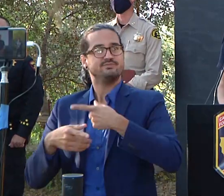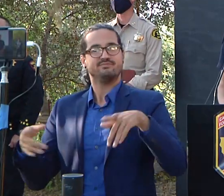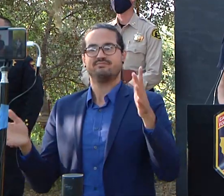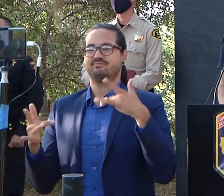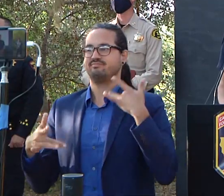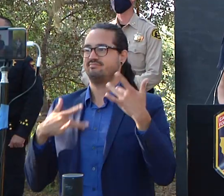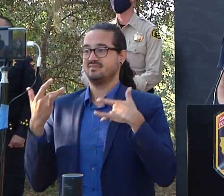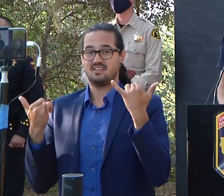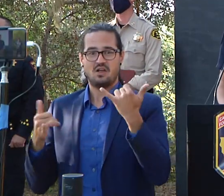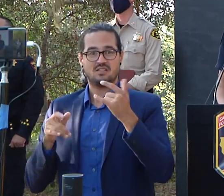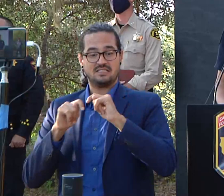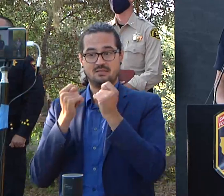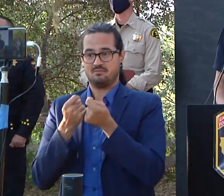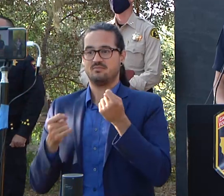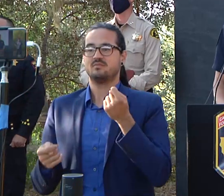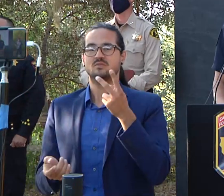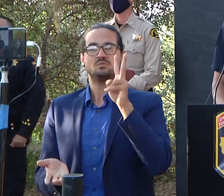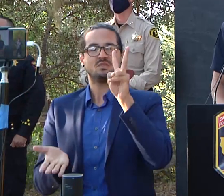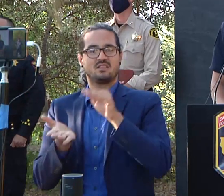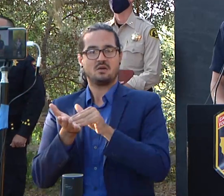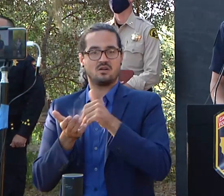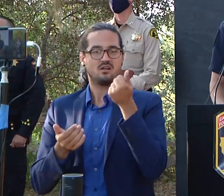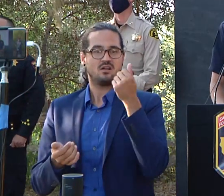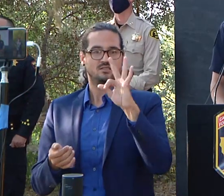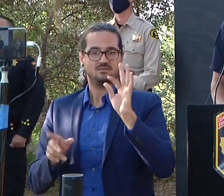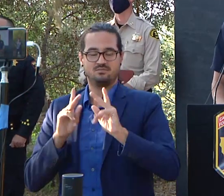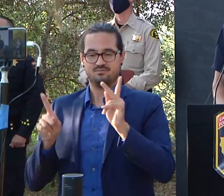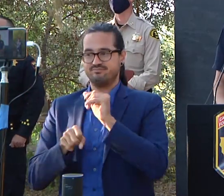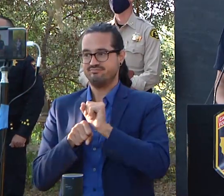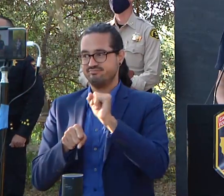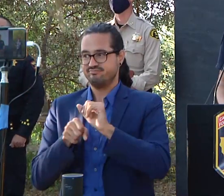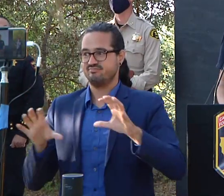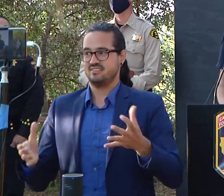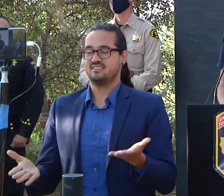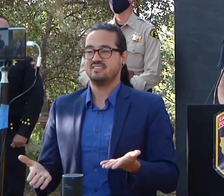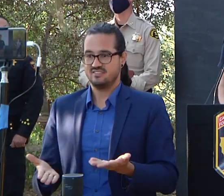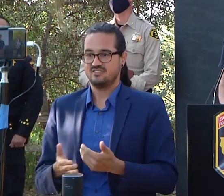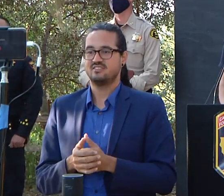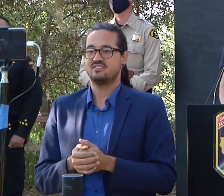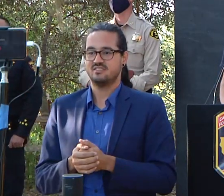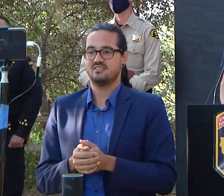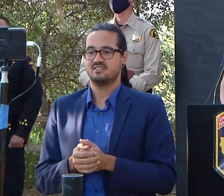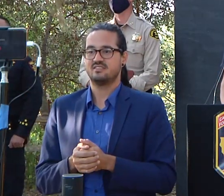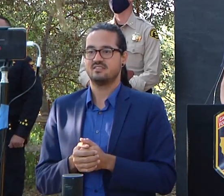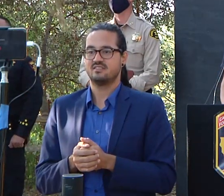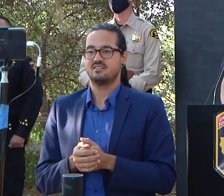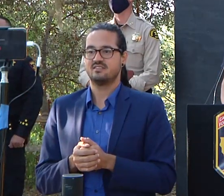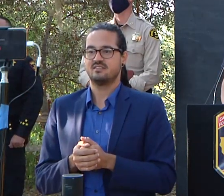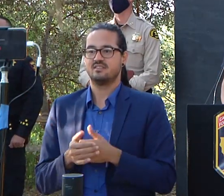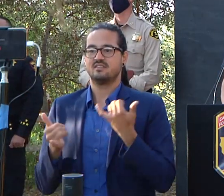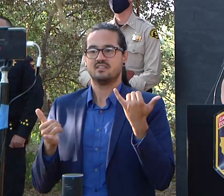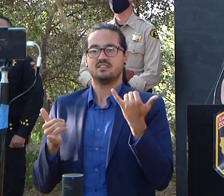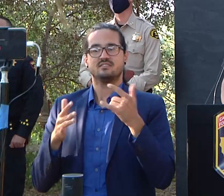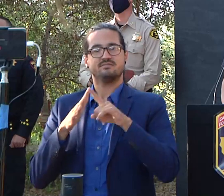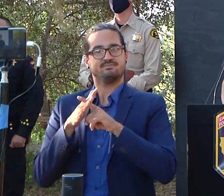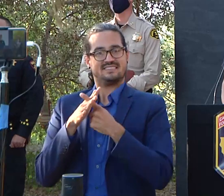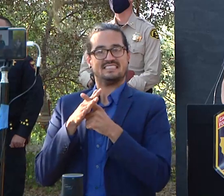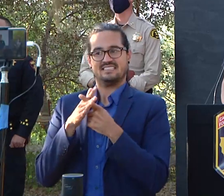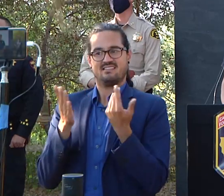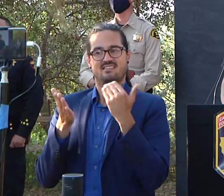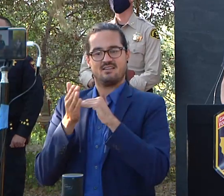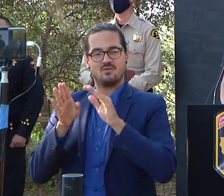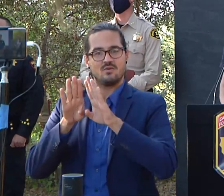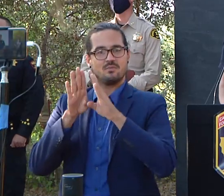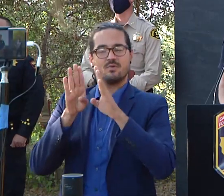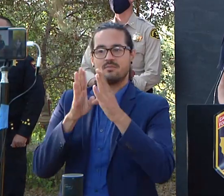personnel assigned and today we saw the beginning of repopulation occur in both the scotts valley area as well as the la honda and